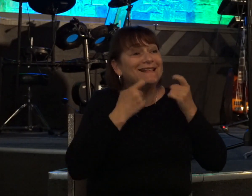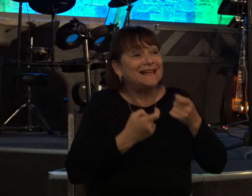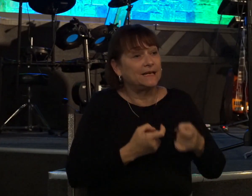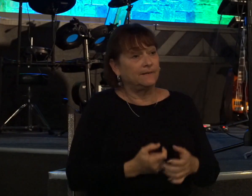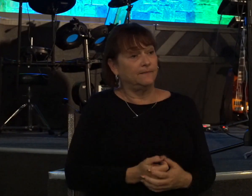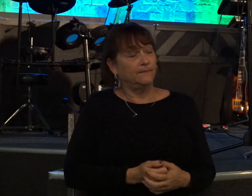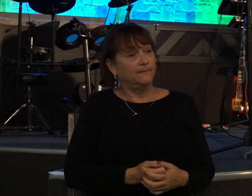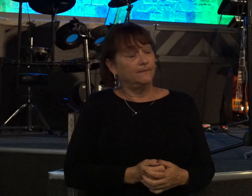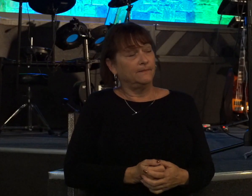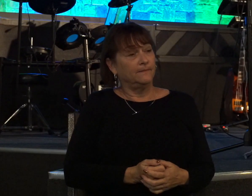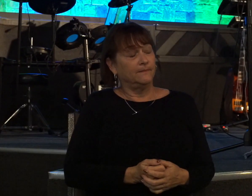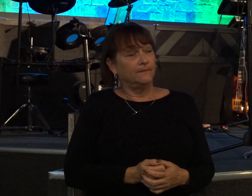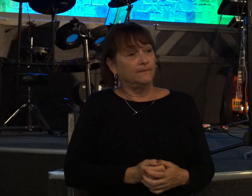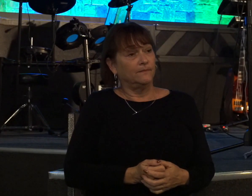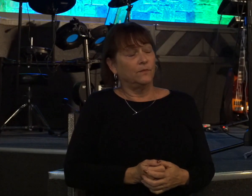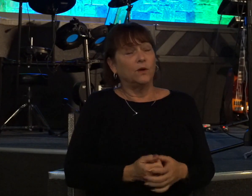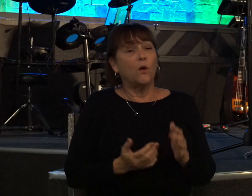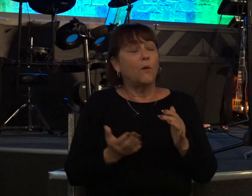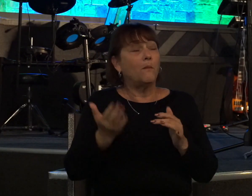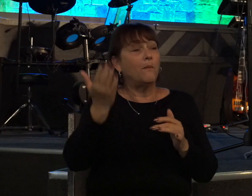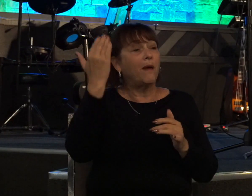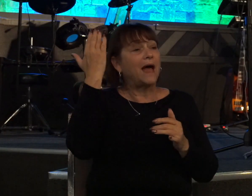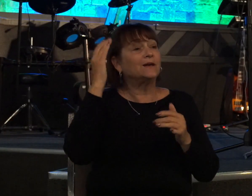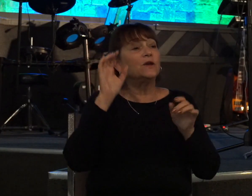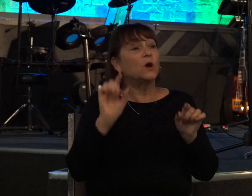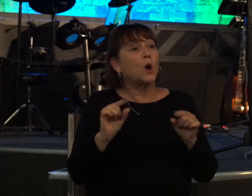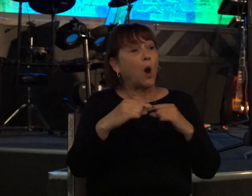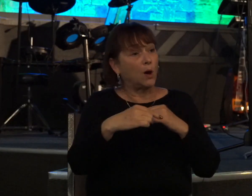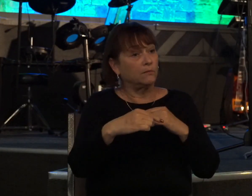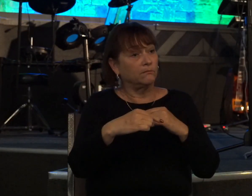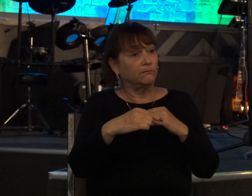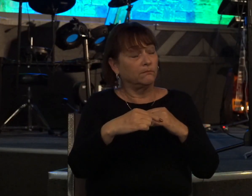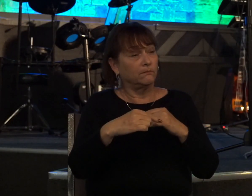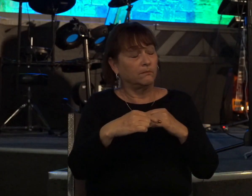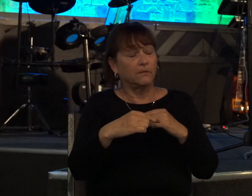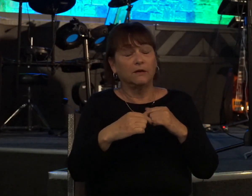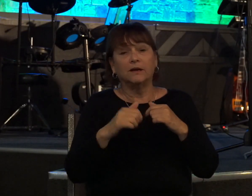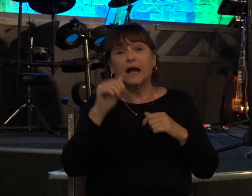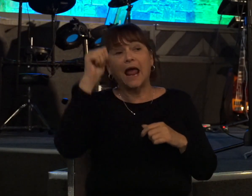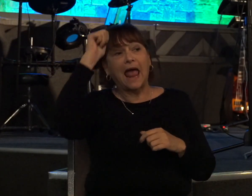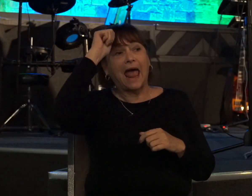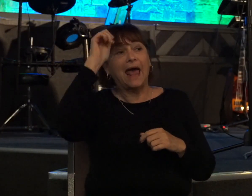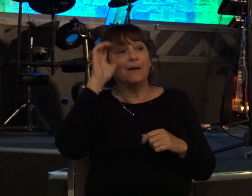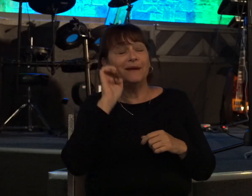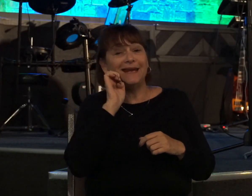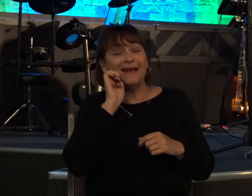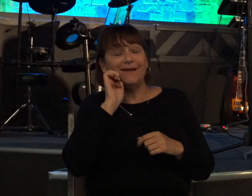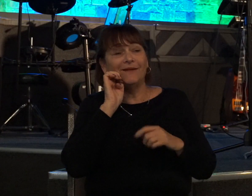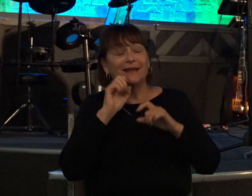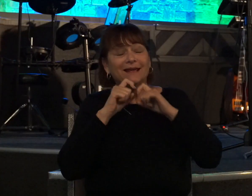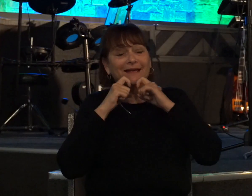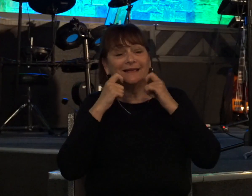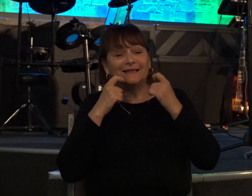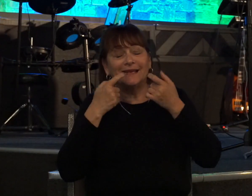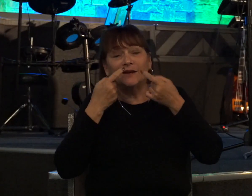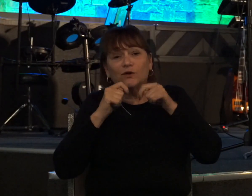we can go all the way back to the garden in which adam and eve sinned and tried to cover their nakedness with leaves